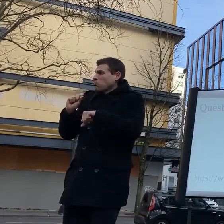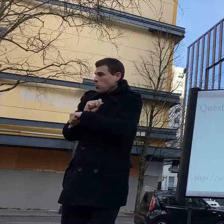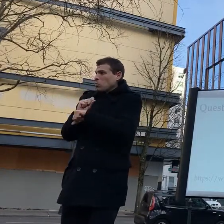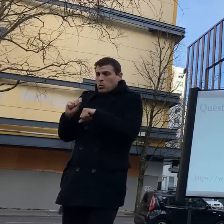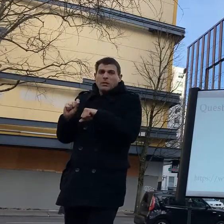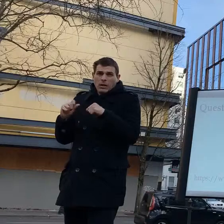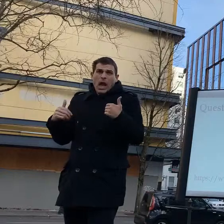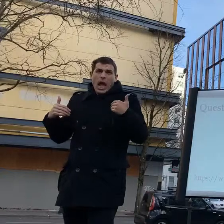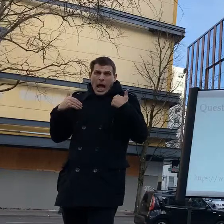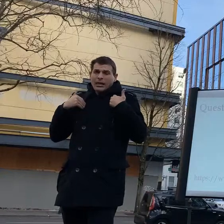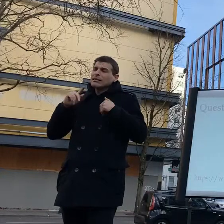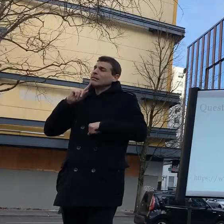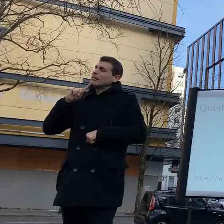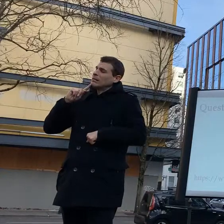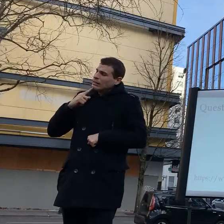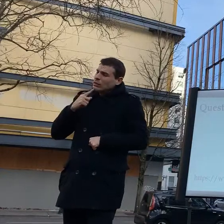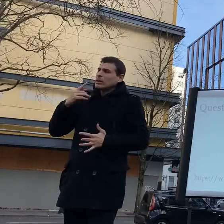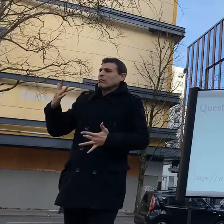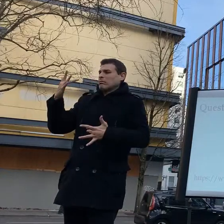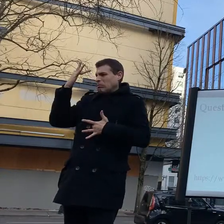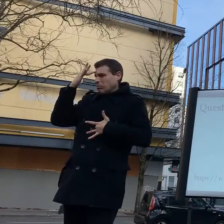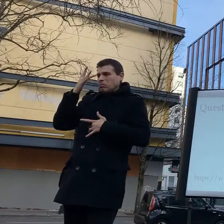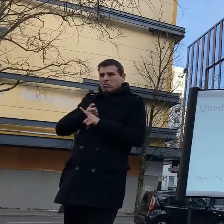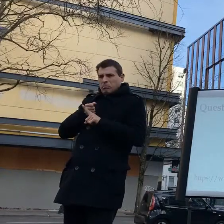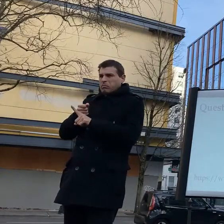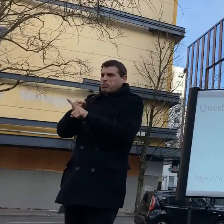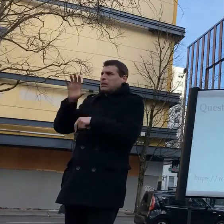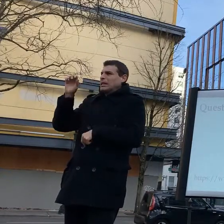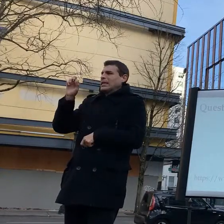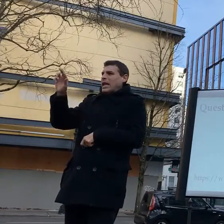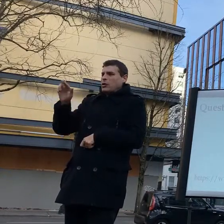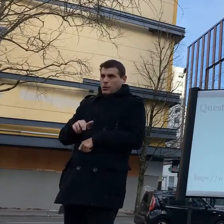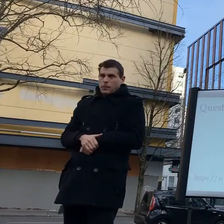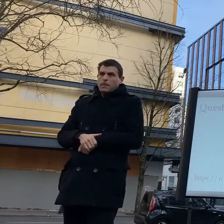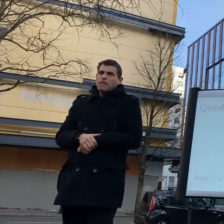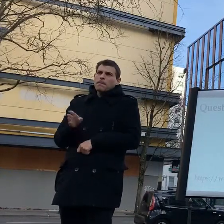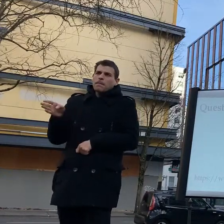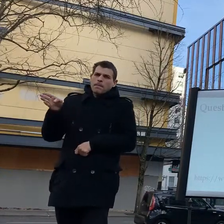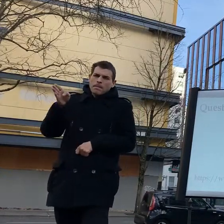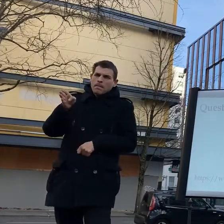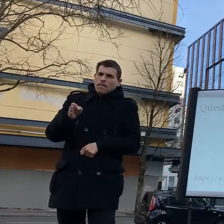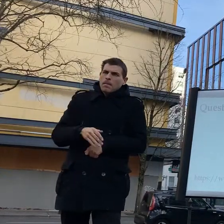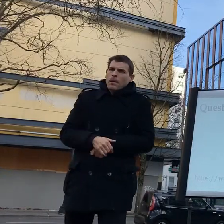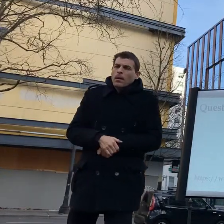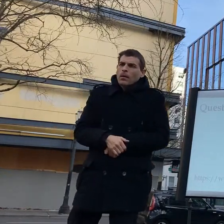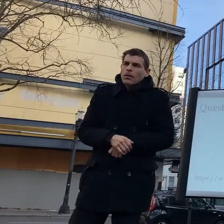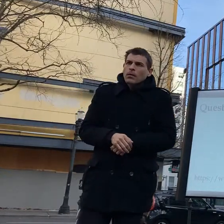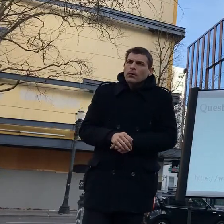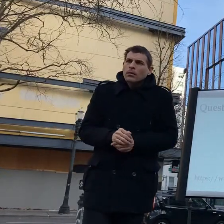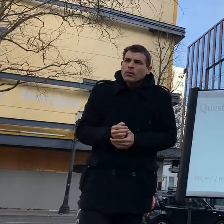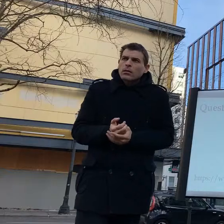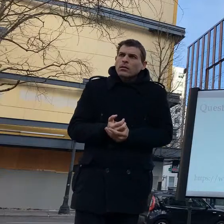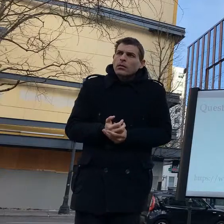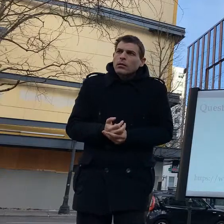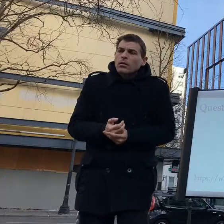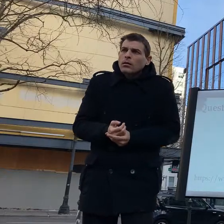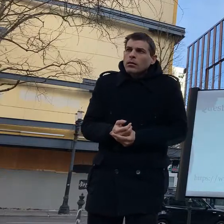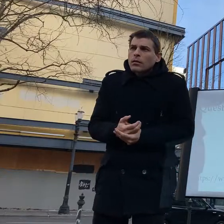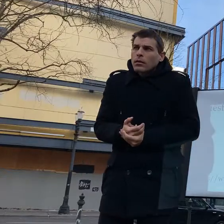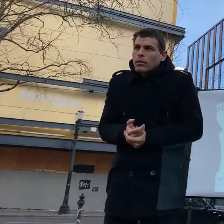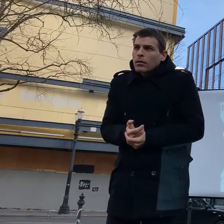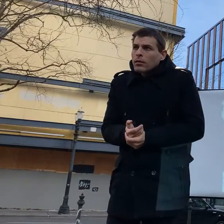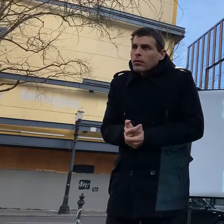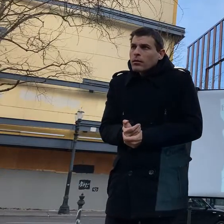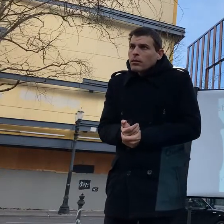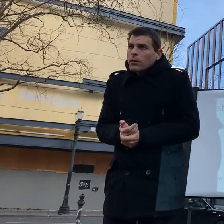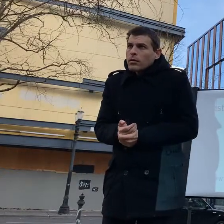alterations in their menstrual cycle um when exposed to um uh various chemical weapons and uh